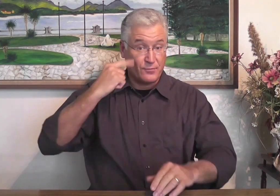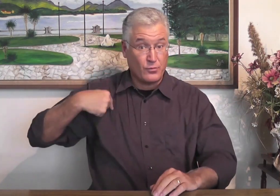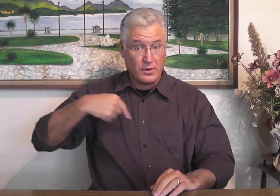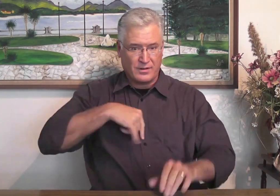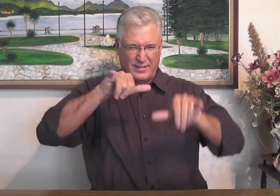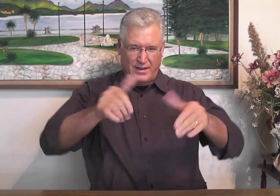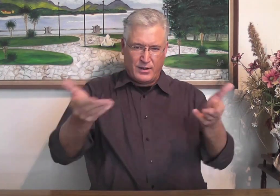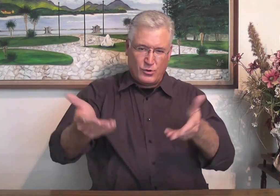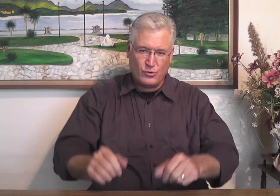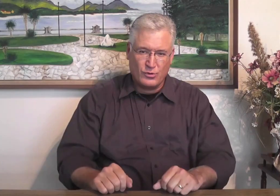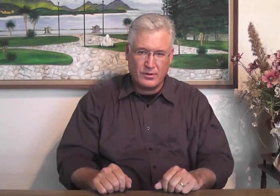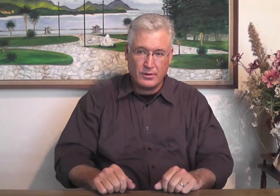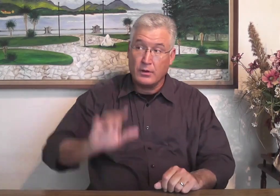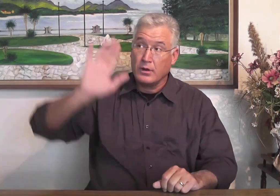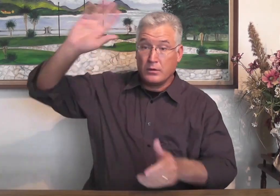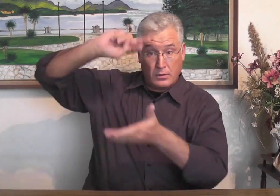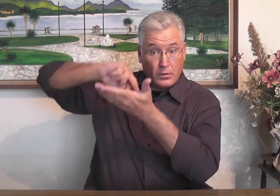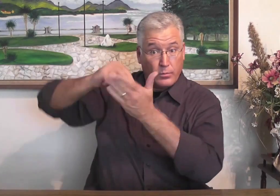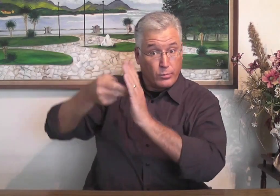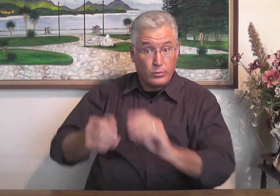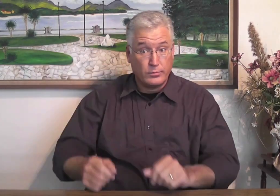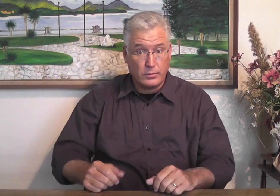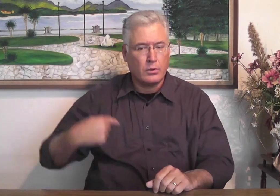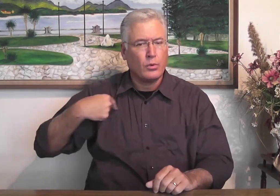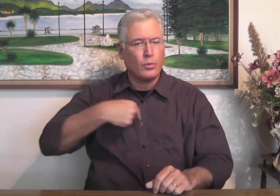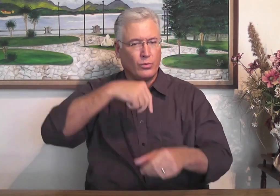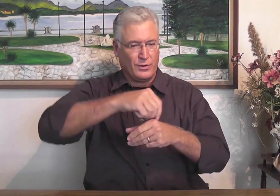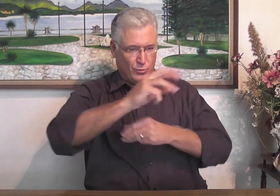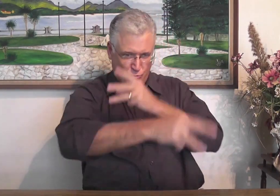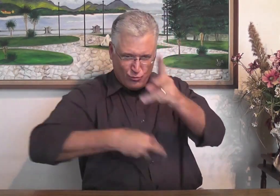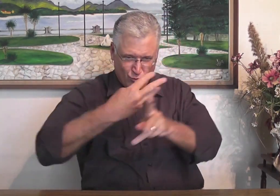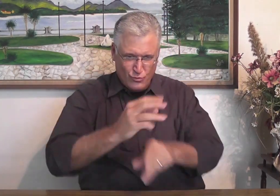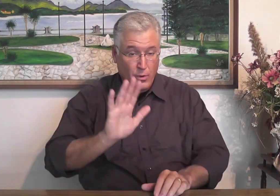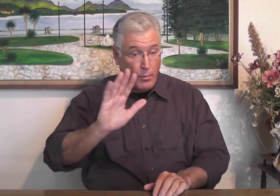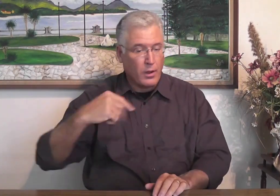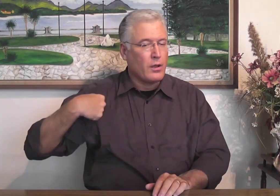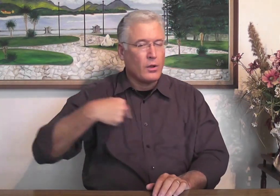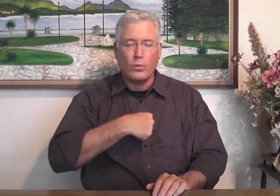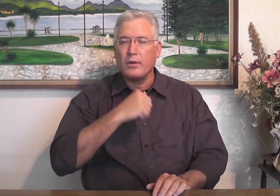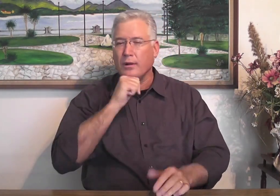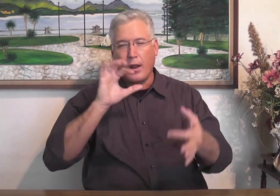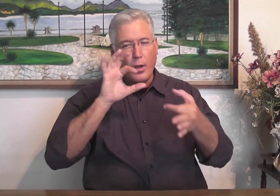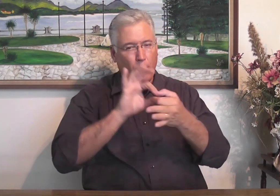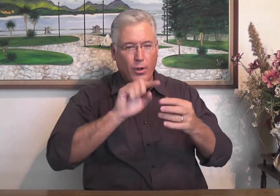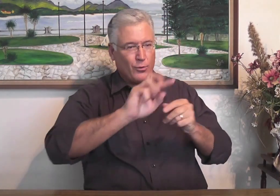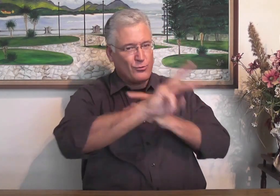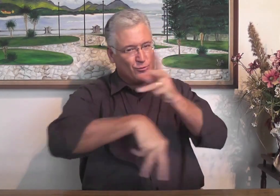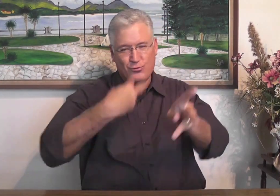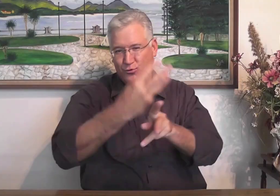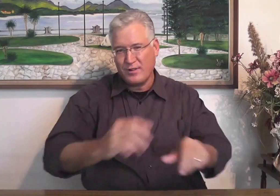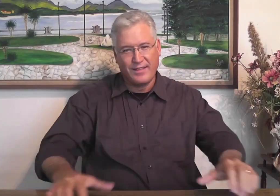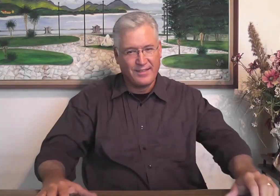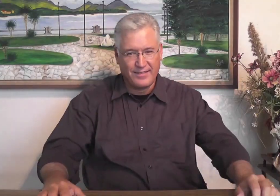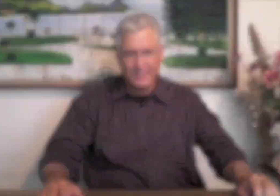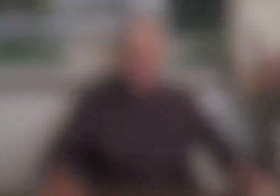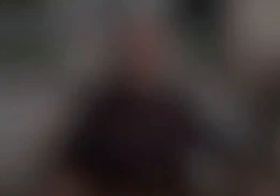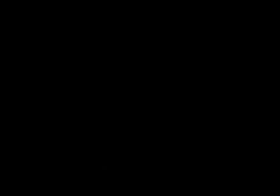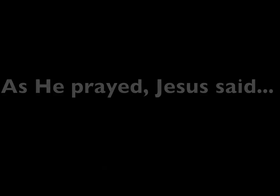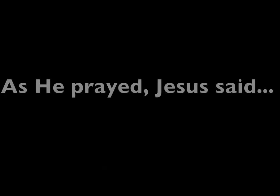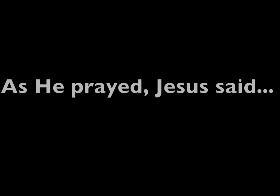Because he planned us to be here. It means that we are in this world, but we are not a part of